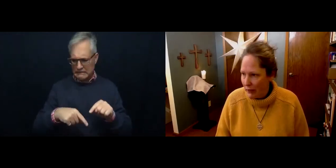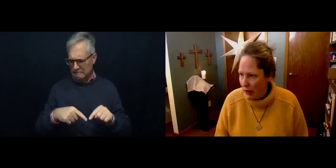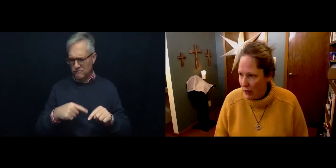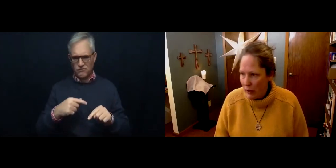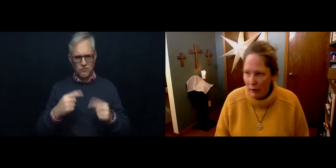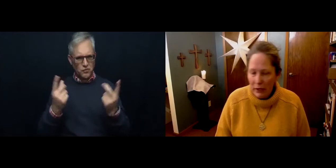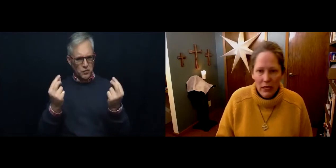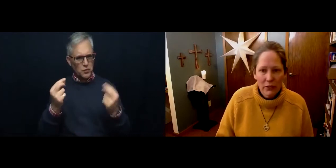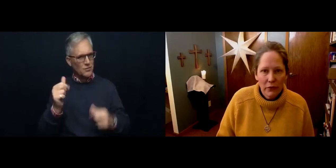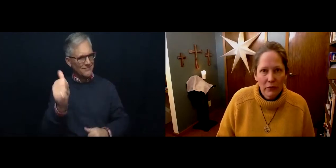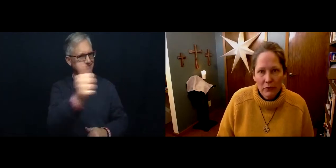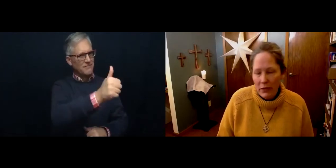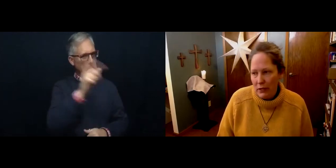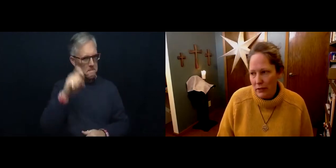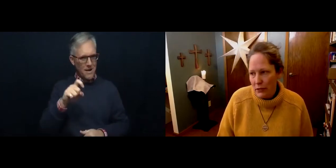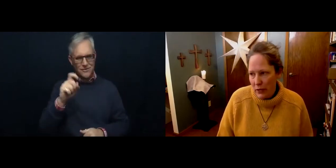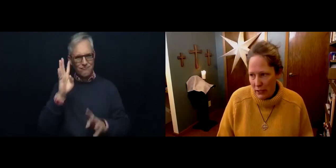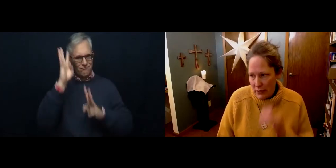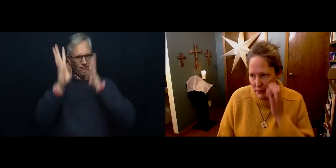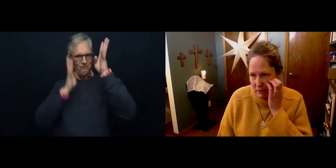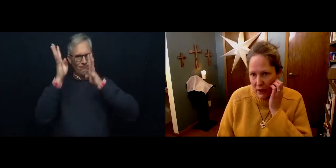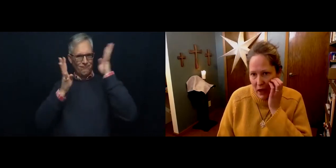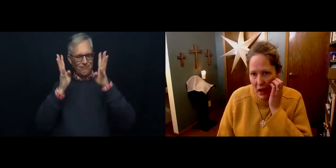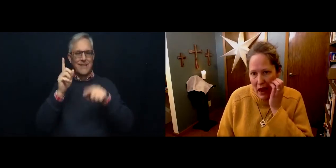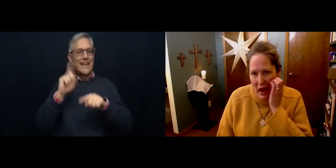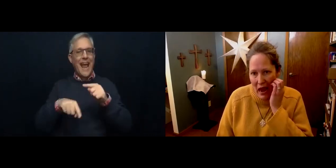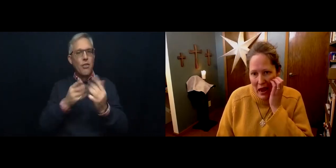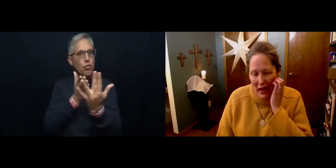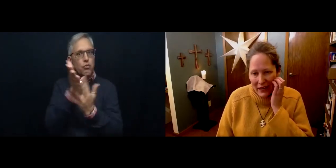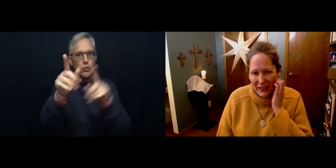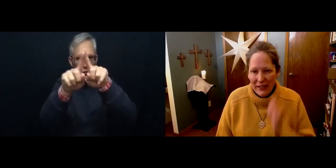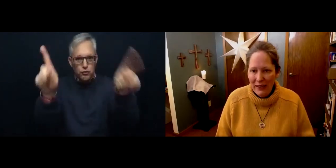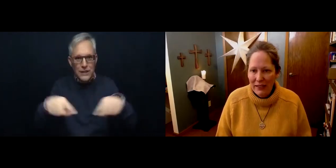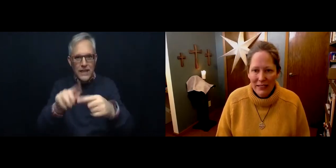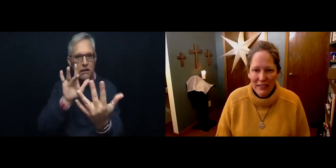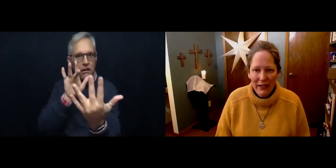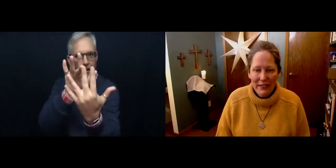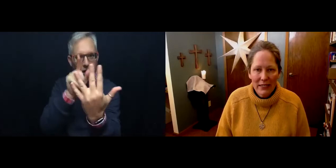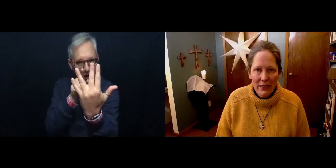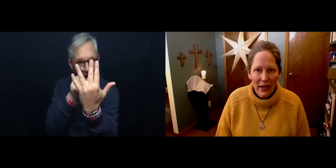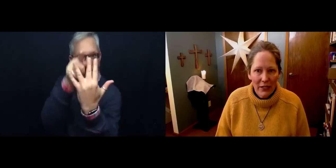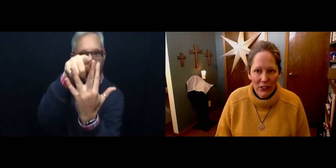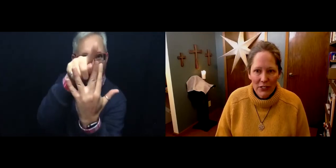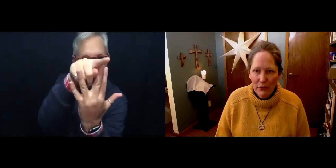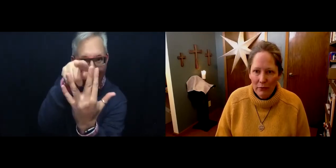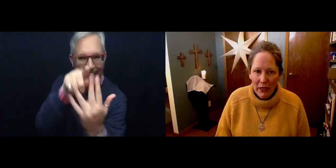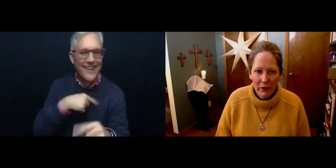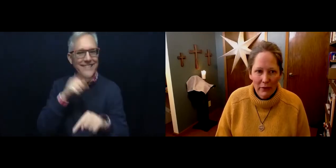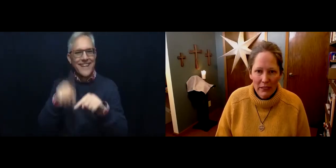Yeah, we can't do it through the screens. And I decided sending Ash's through the mail is going to